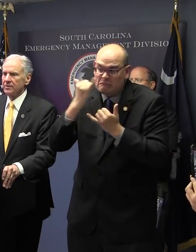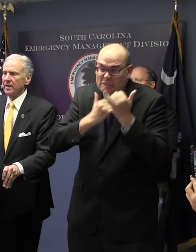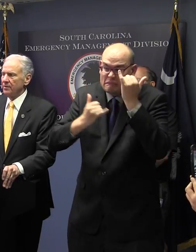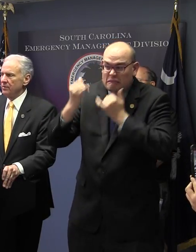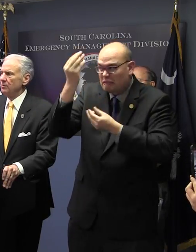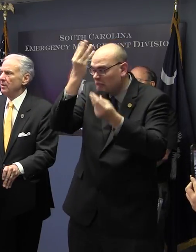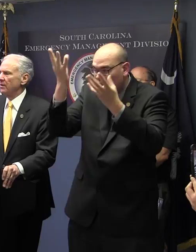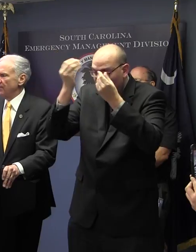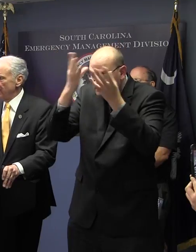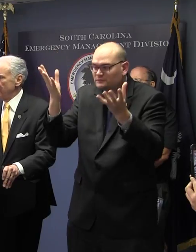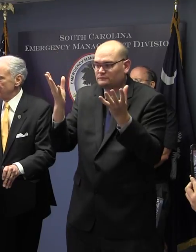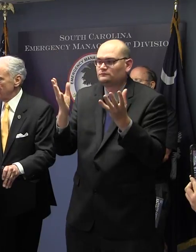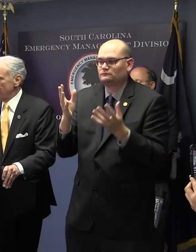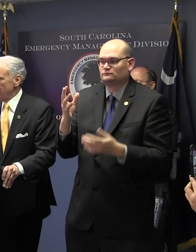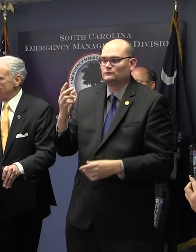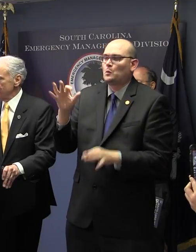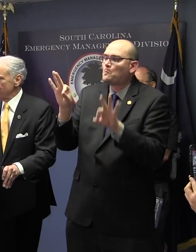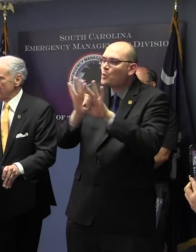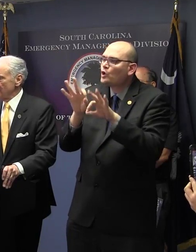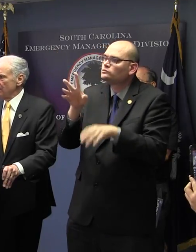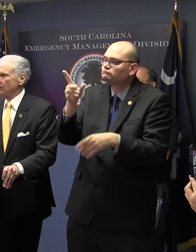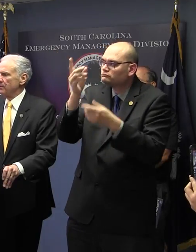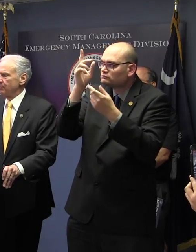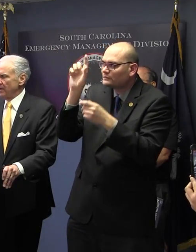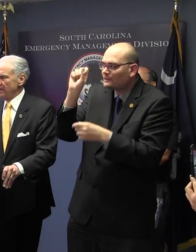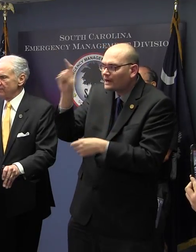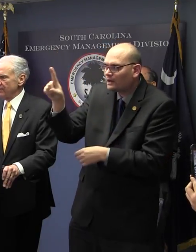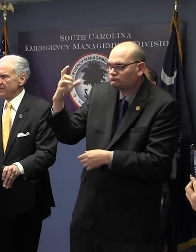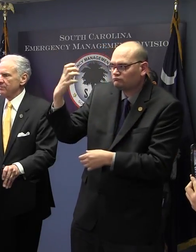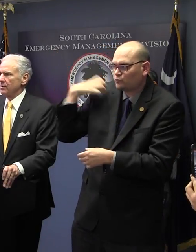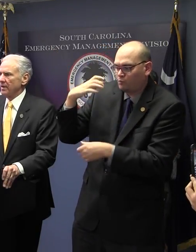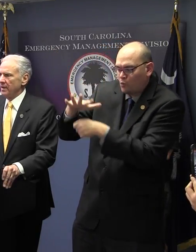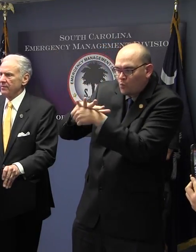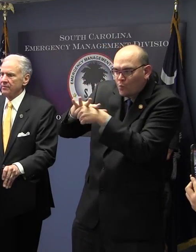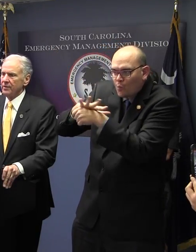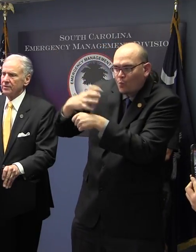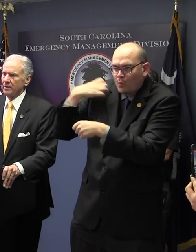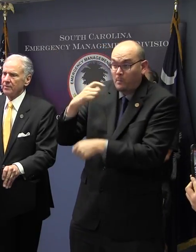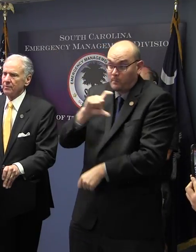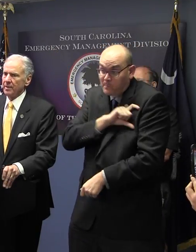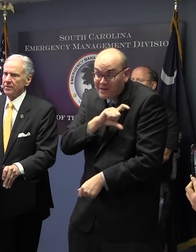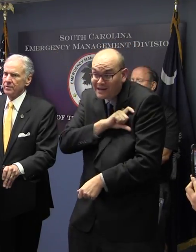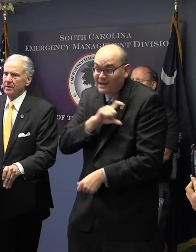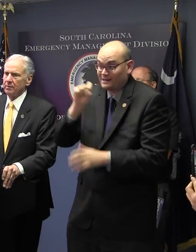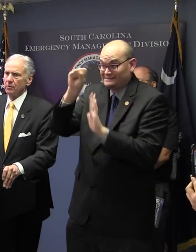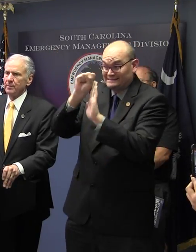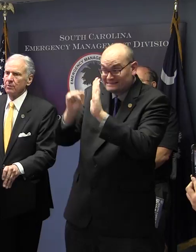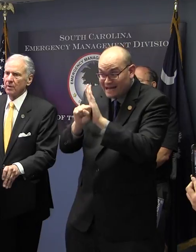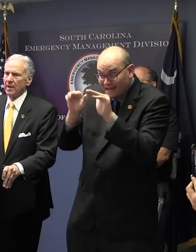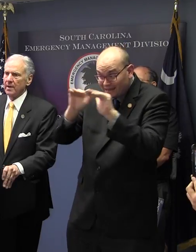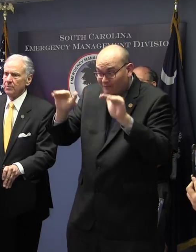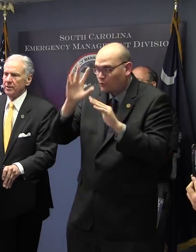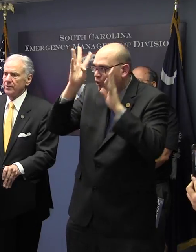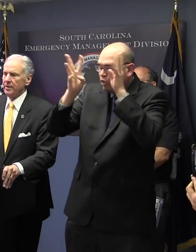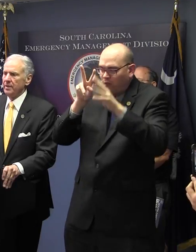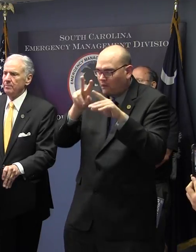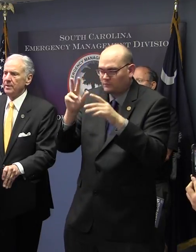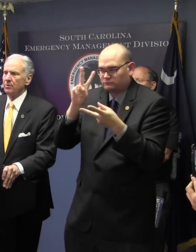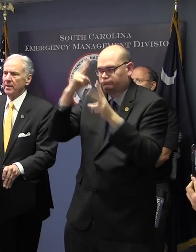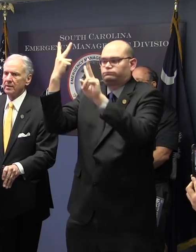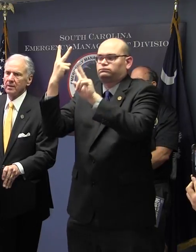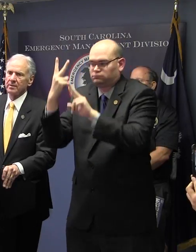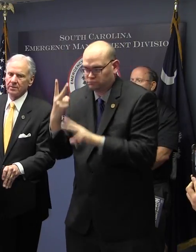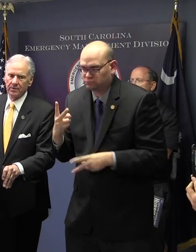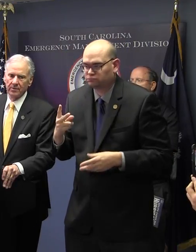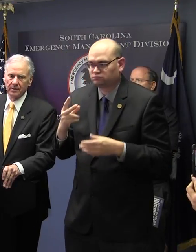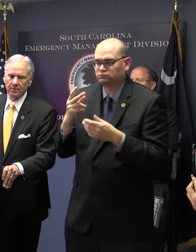sources and do what they say. We plan for this, we will have the official information and it will be reliable and you need